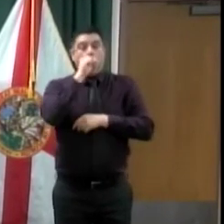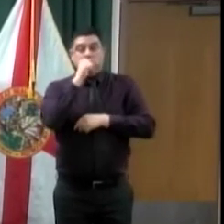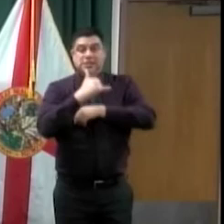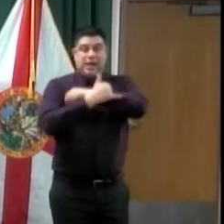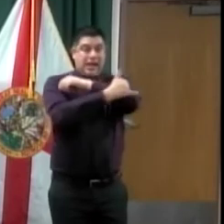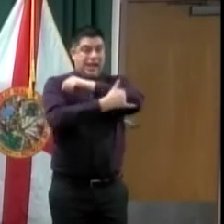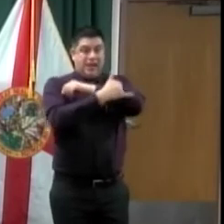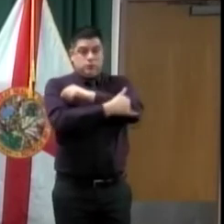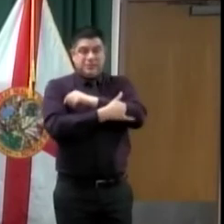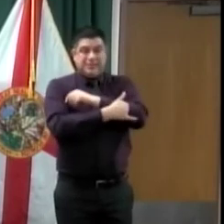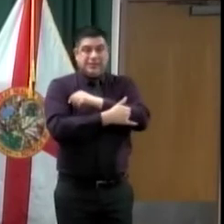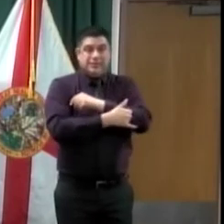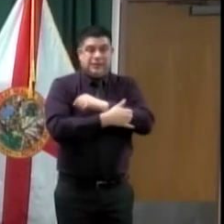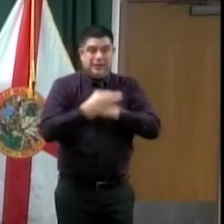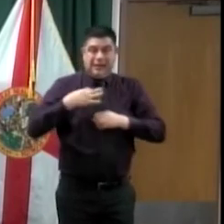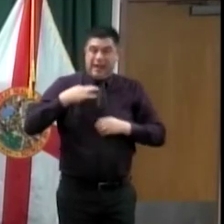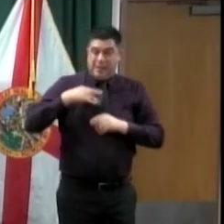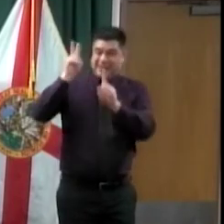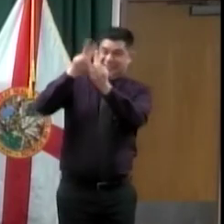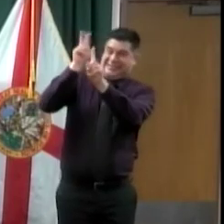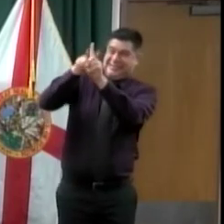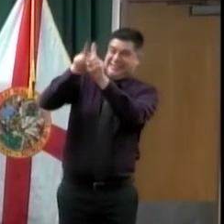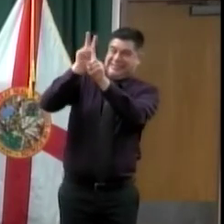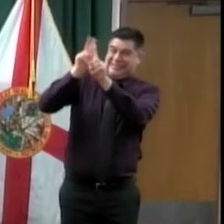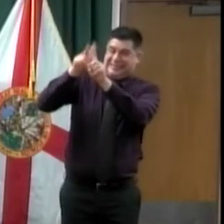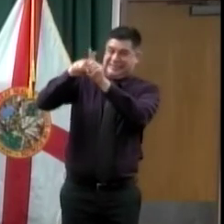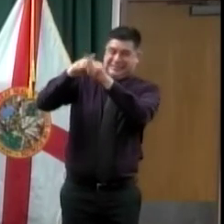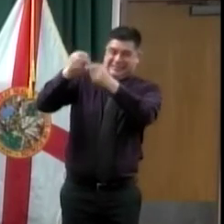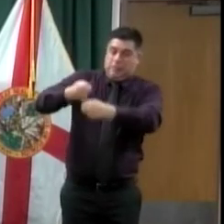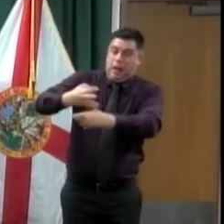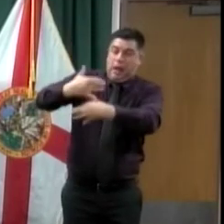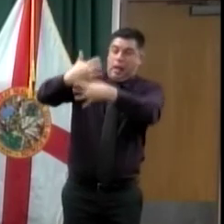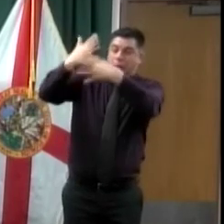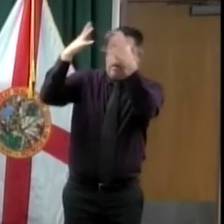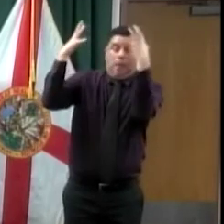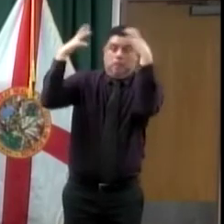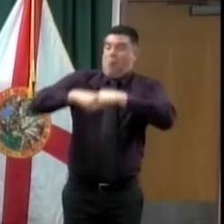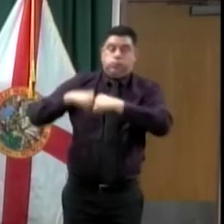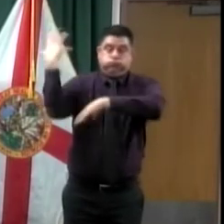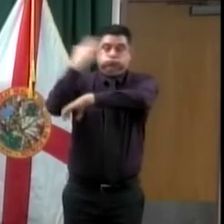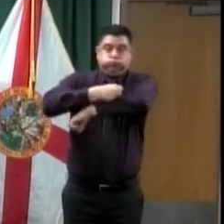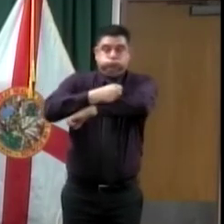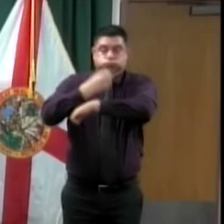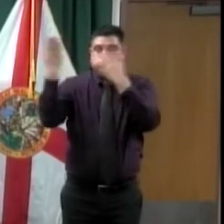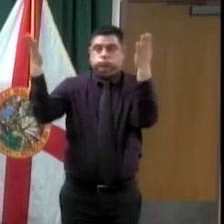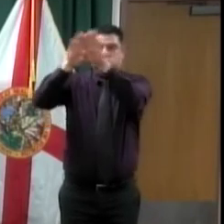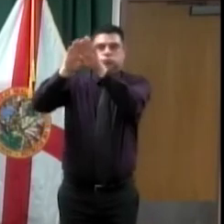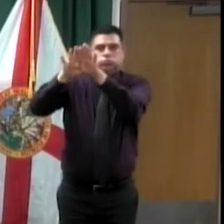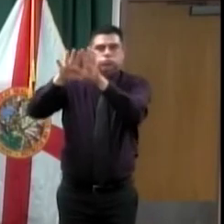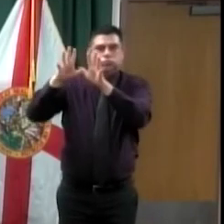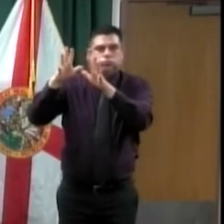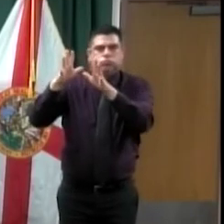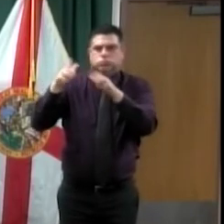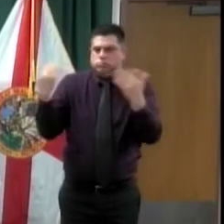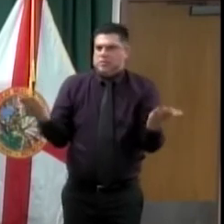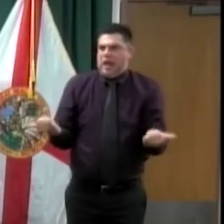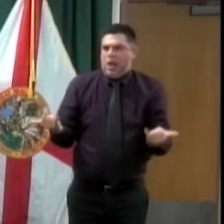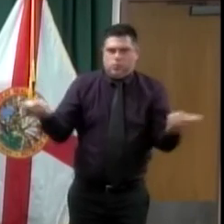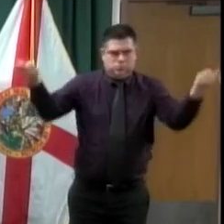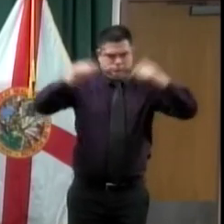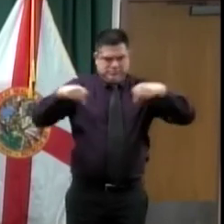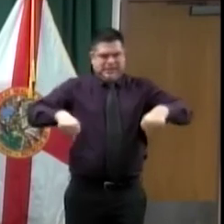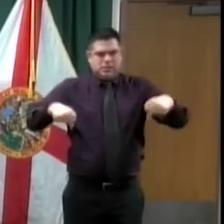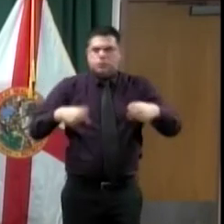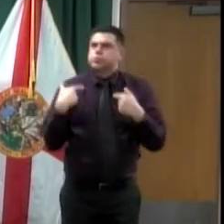people asked for it? Correct. So, that's another aspect of the impacts of this event. So, we've been